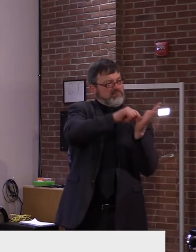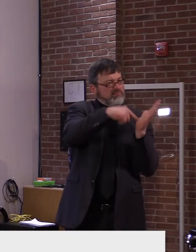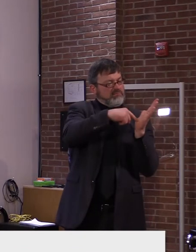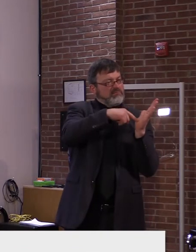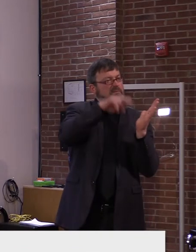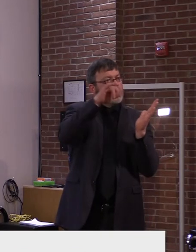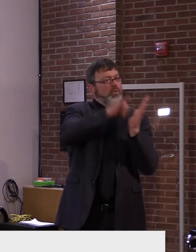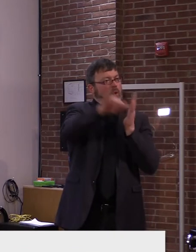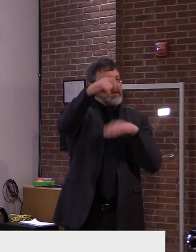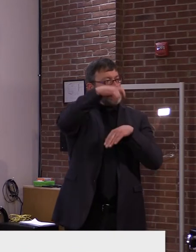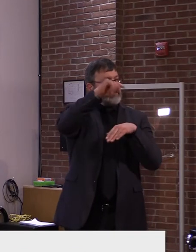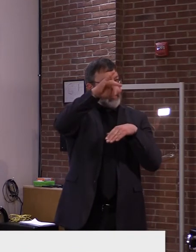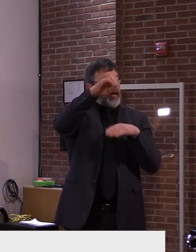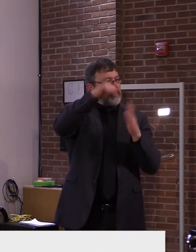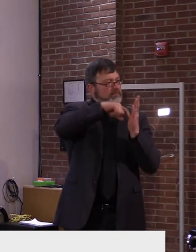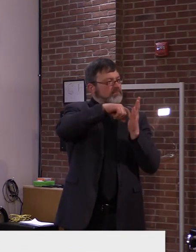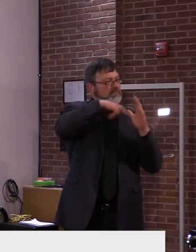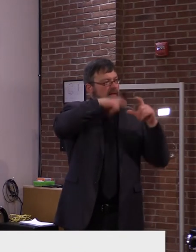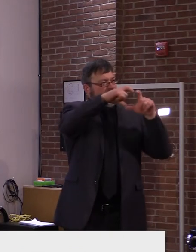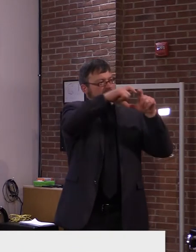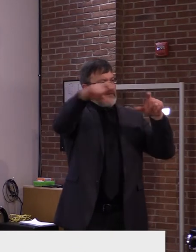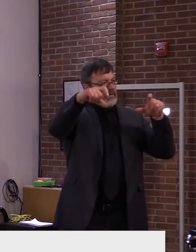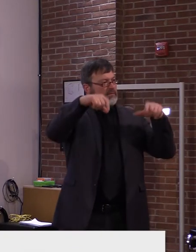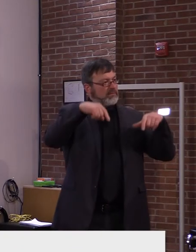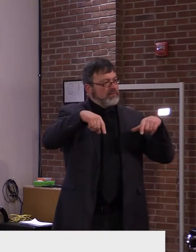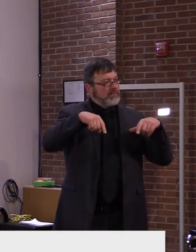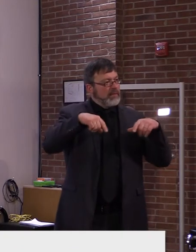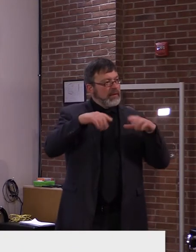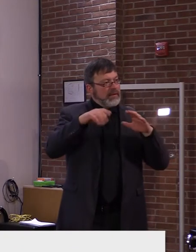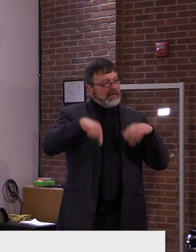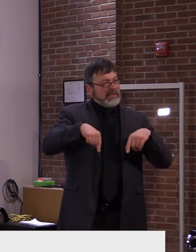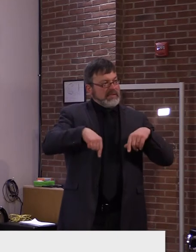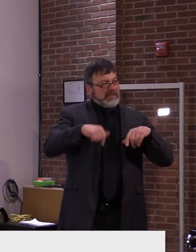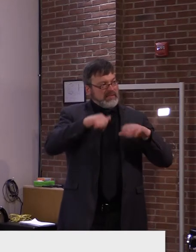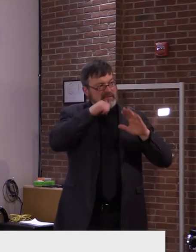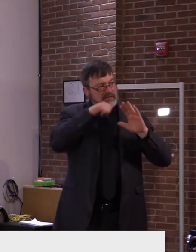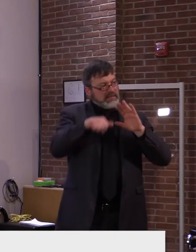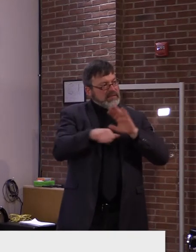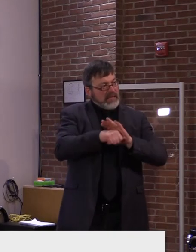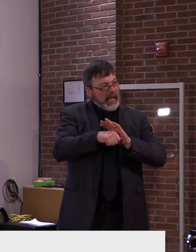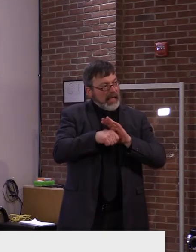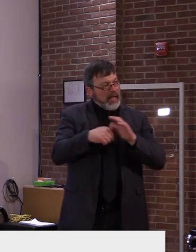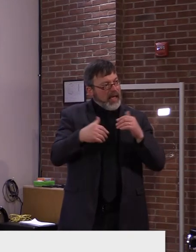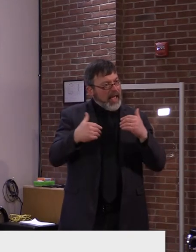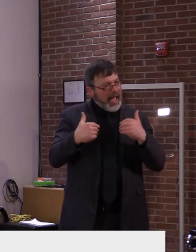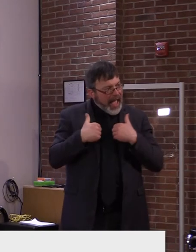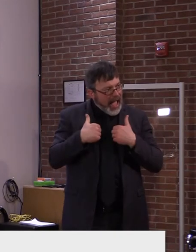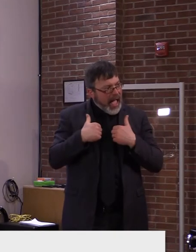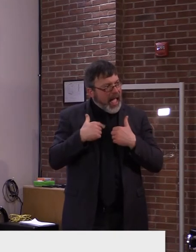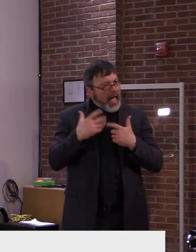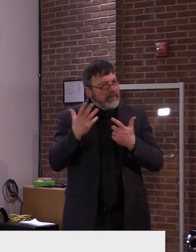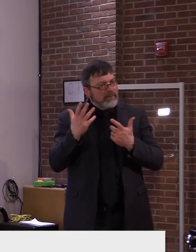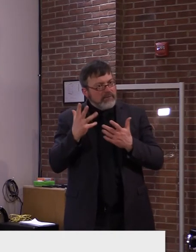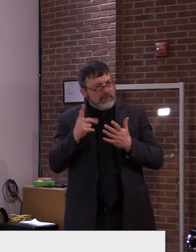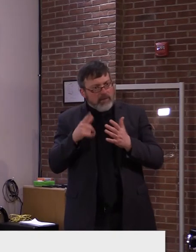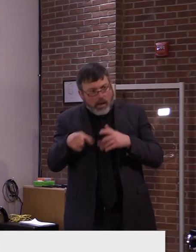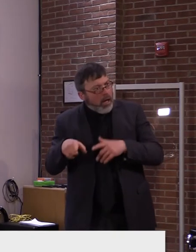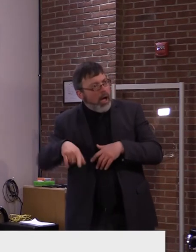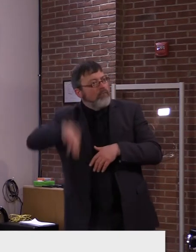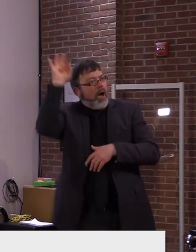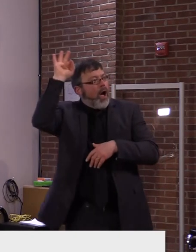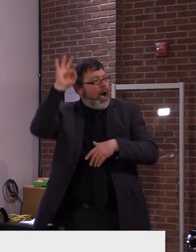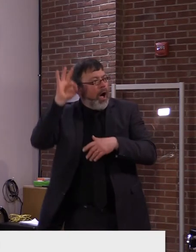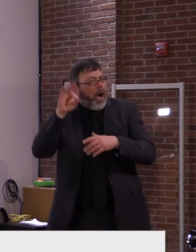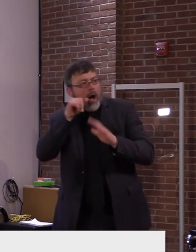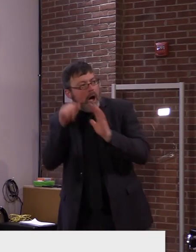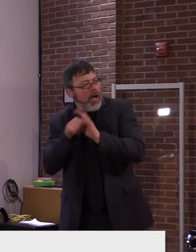hidden stashes of the coronavirus vaccine. Um, and these were supplies that were set aside for nursing